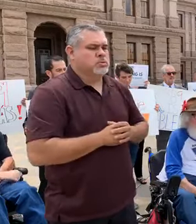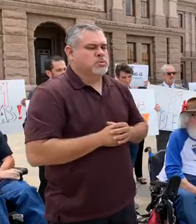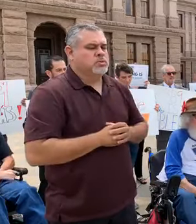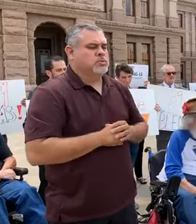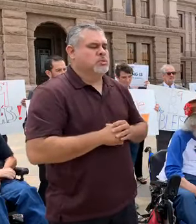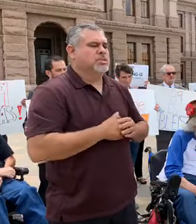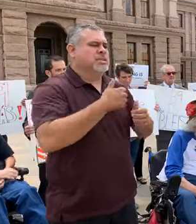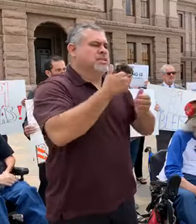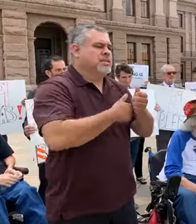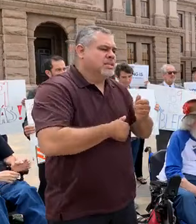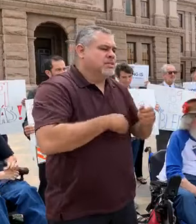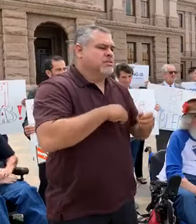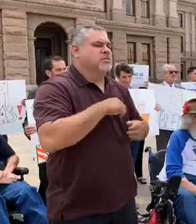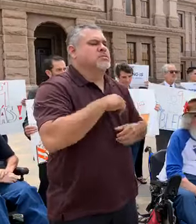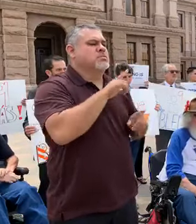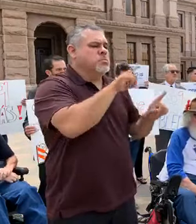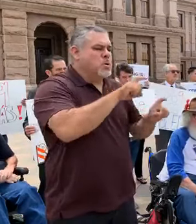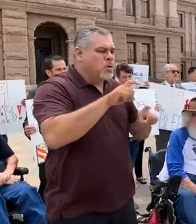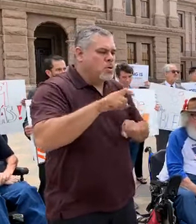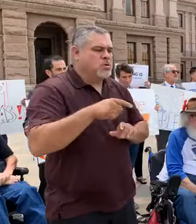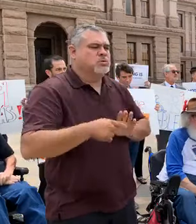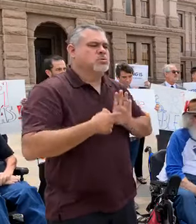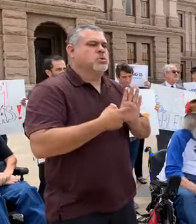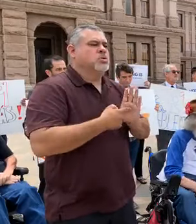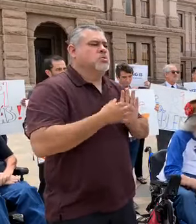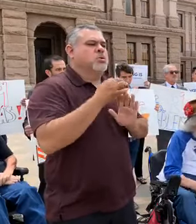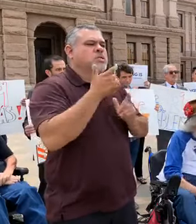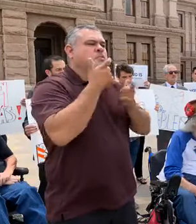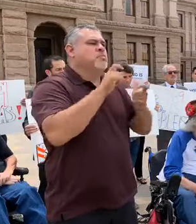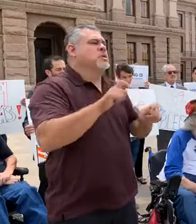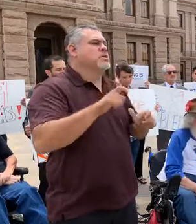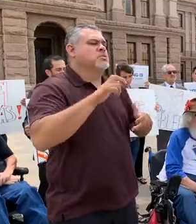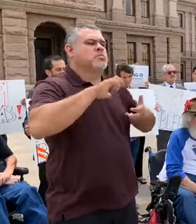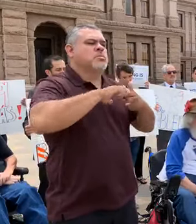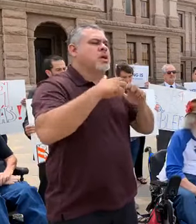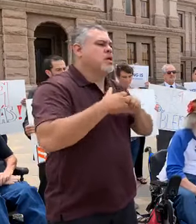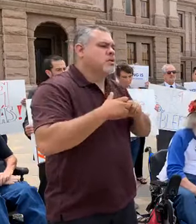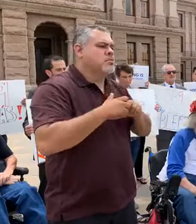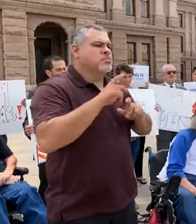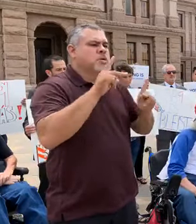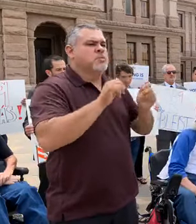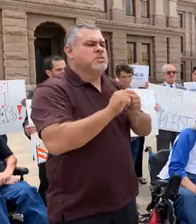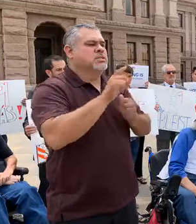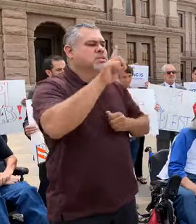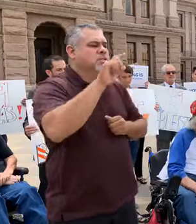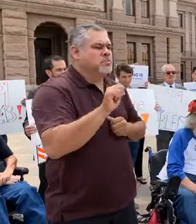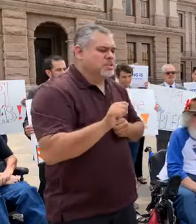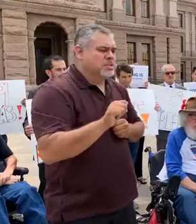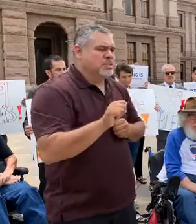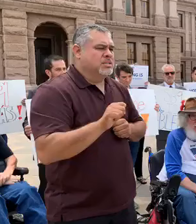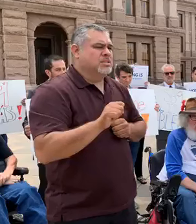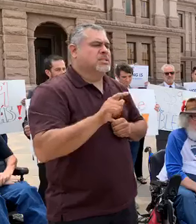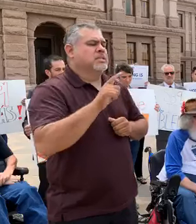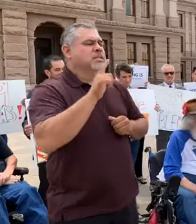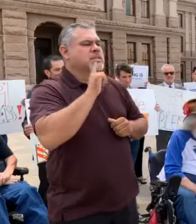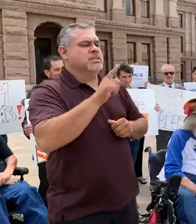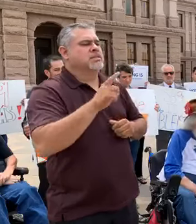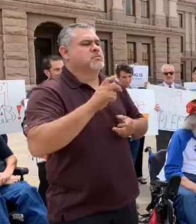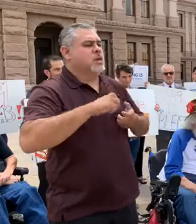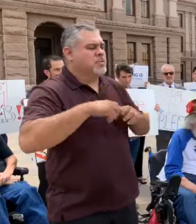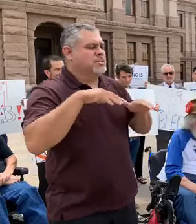Poll after poll has shown one of the biggest problems for people with disabilities is accessibility,